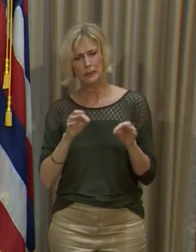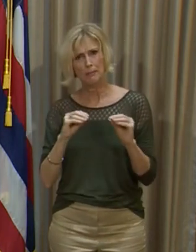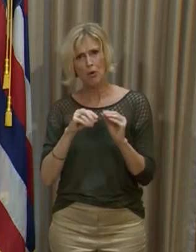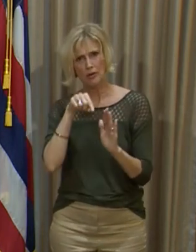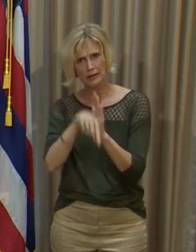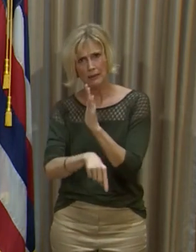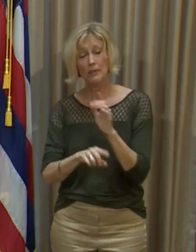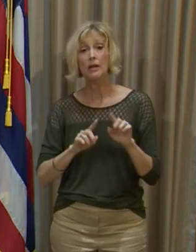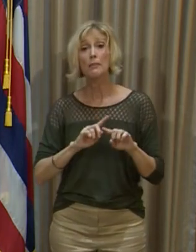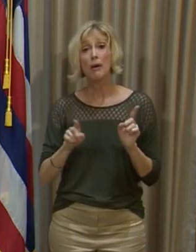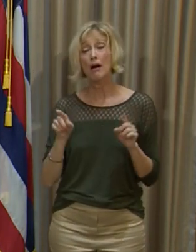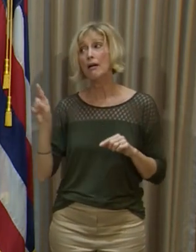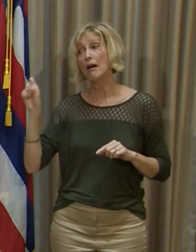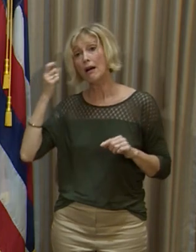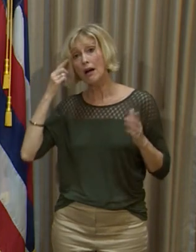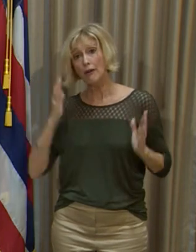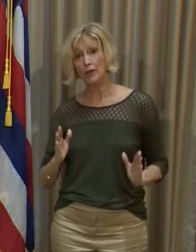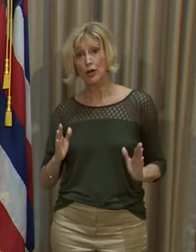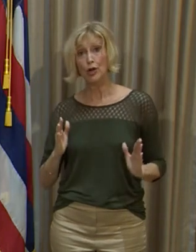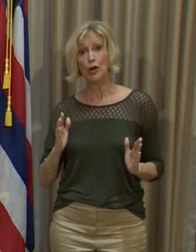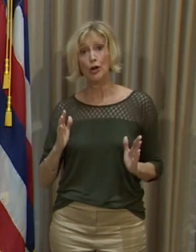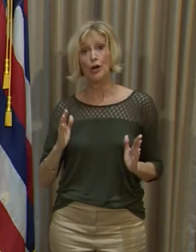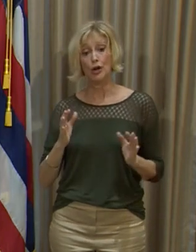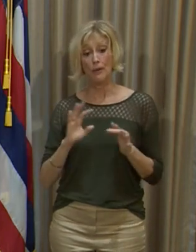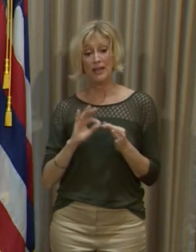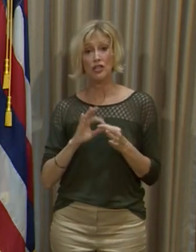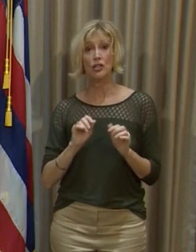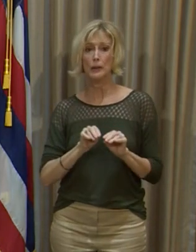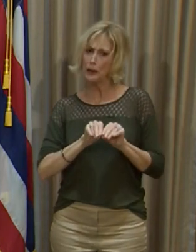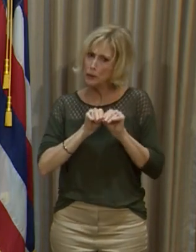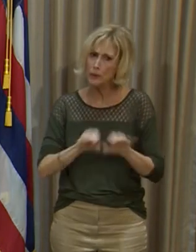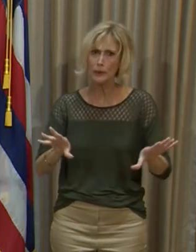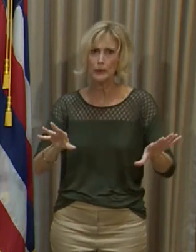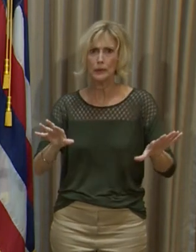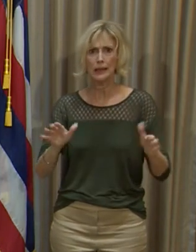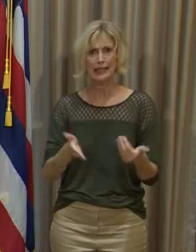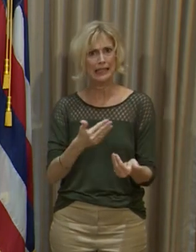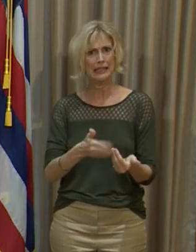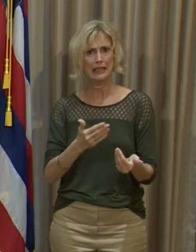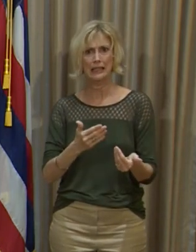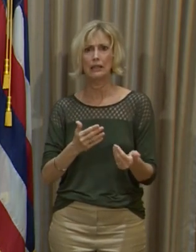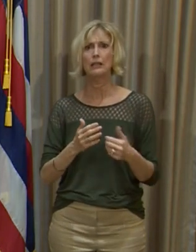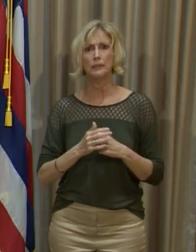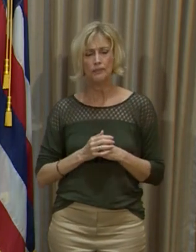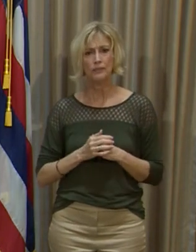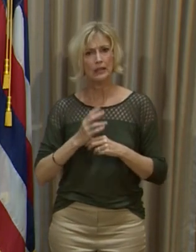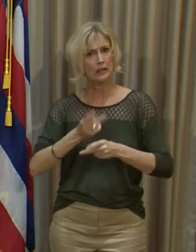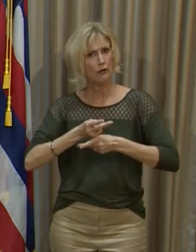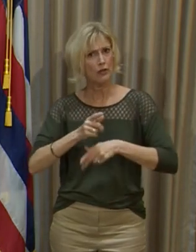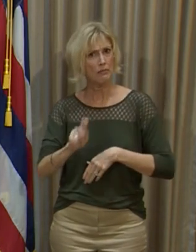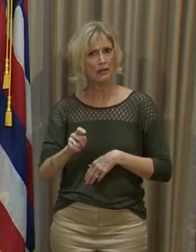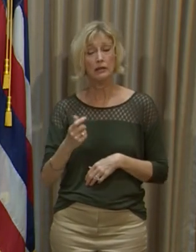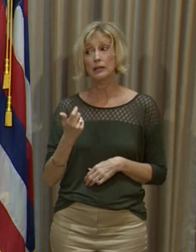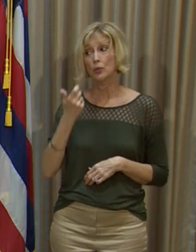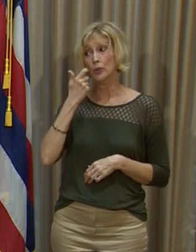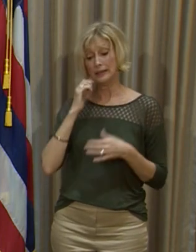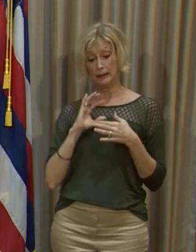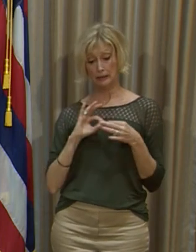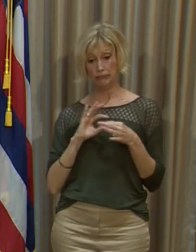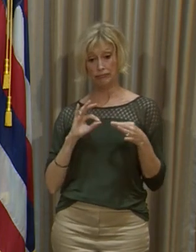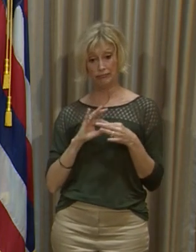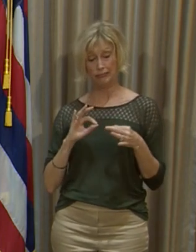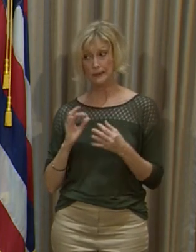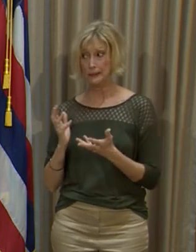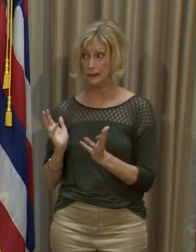that, as the government pointed out, can spread more aggressively. So, we're going to have to be careful. In our conversation, just moments before we